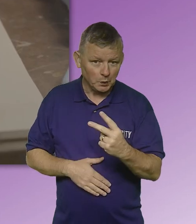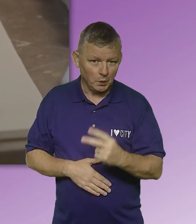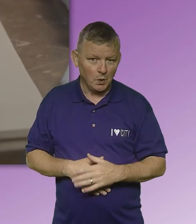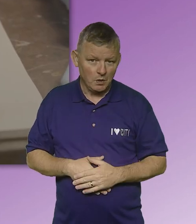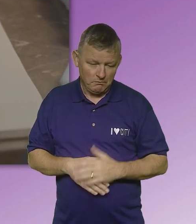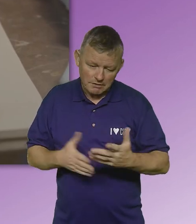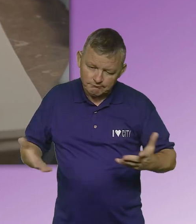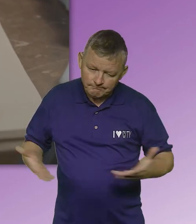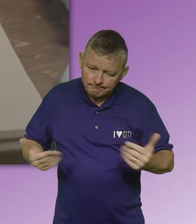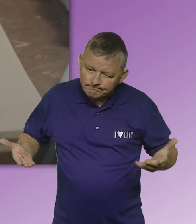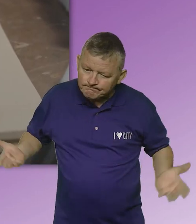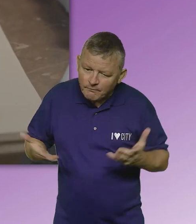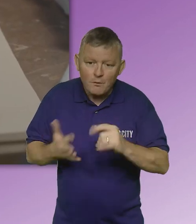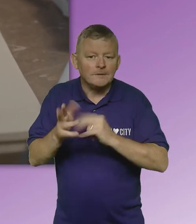generally and promoted for staff.